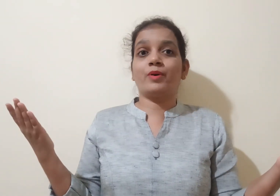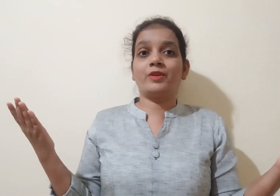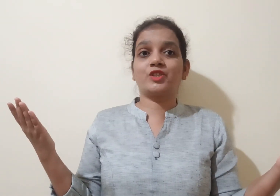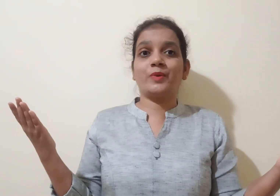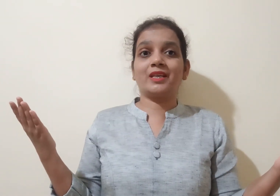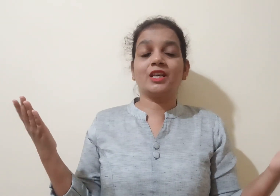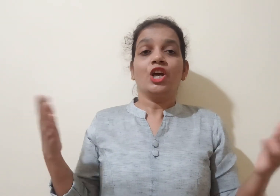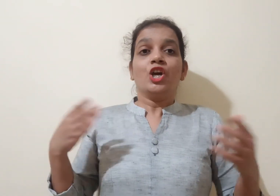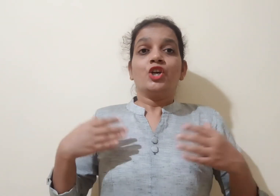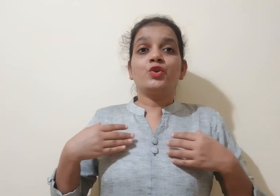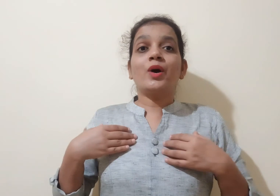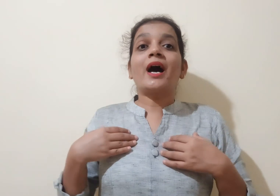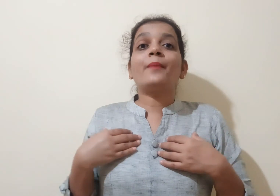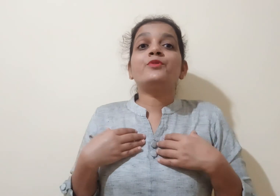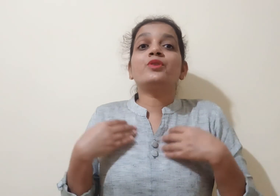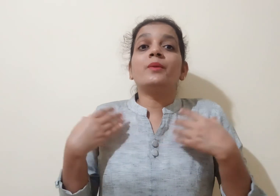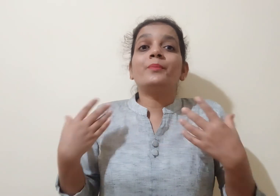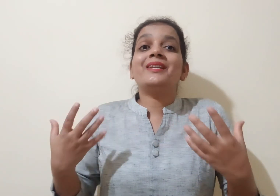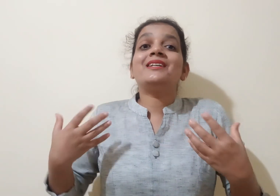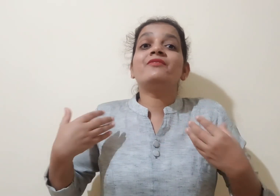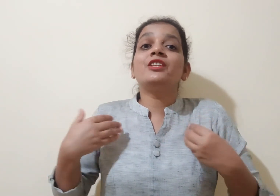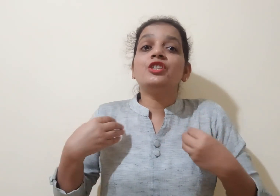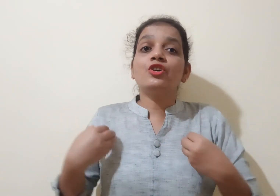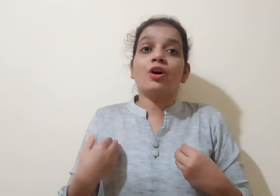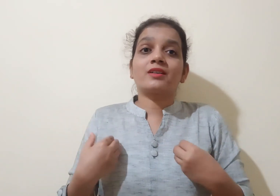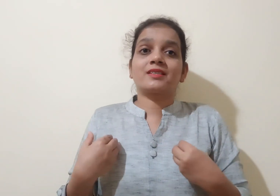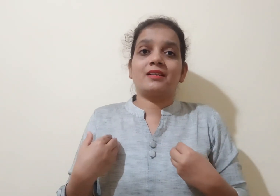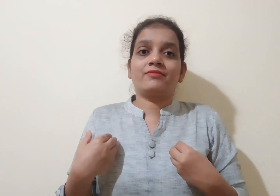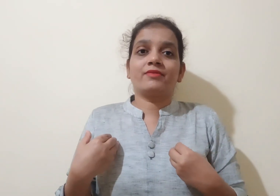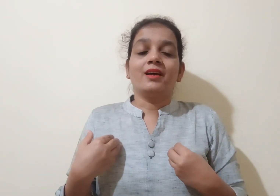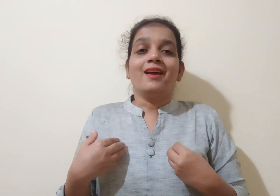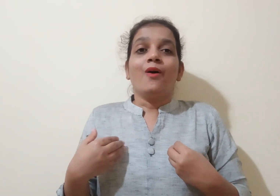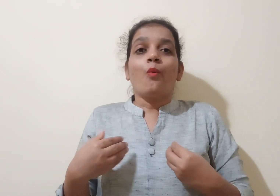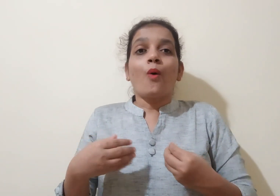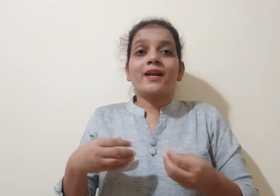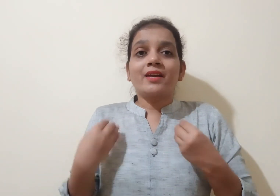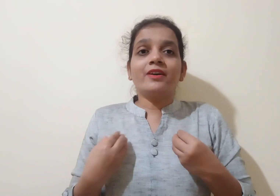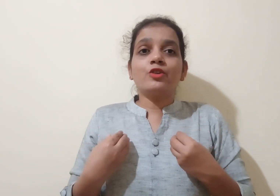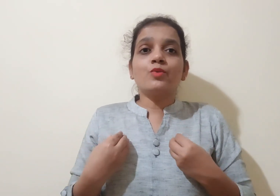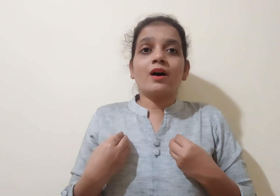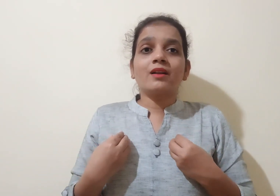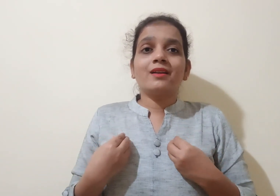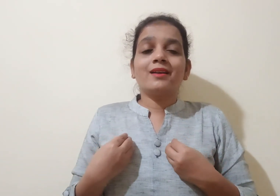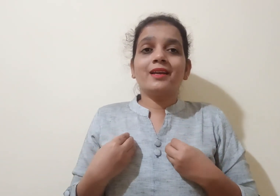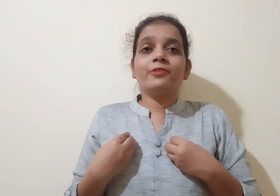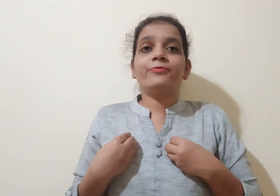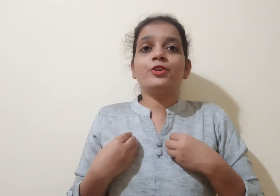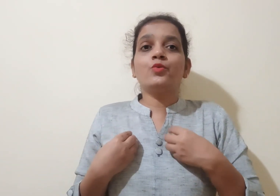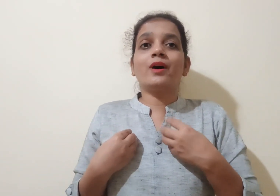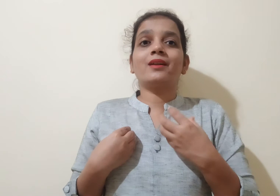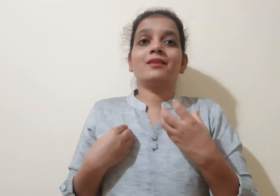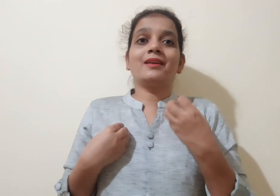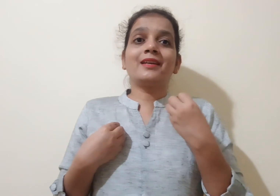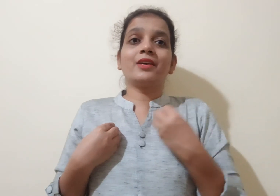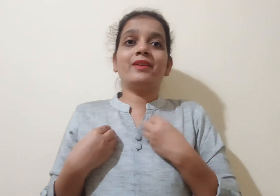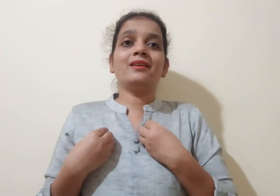public speaking. You have to compete with yourself. Whatever you want, if you are giving